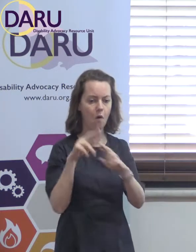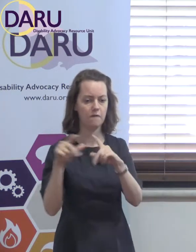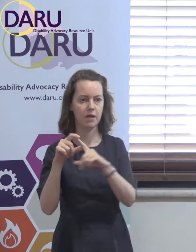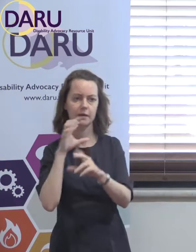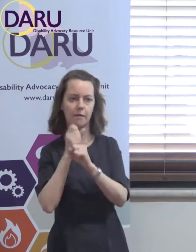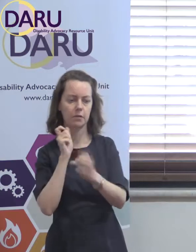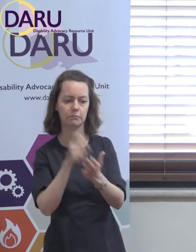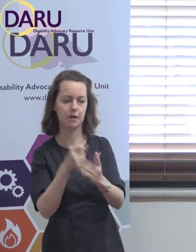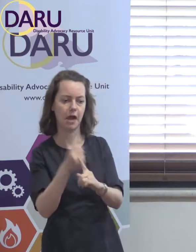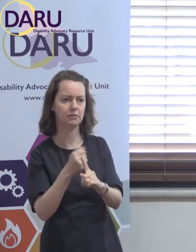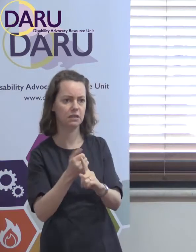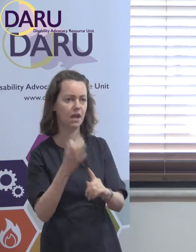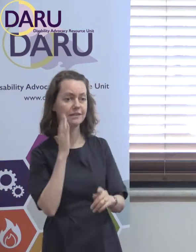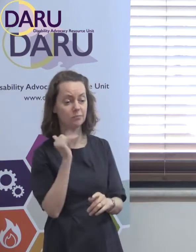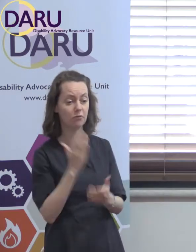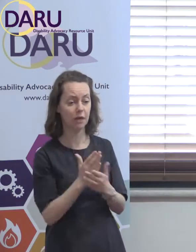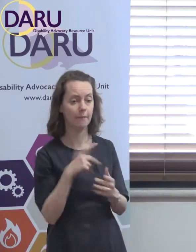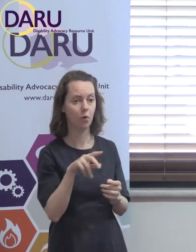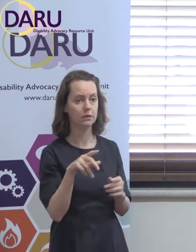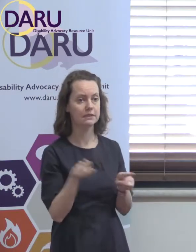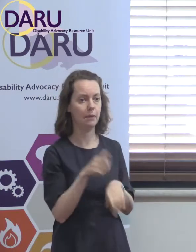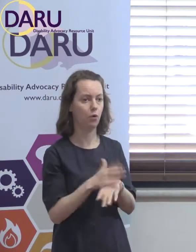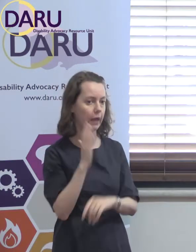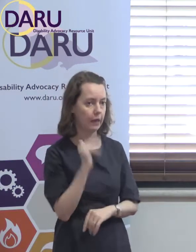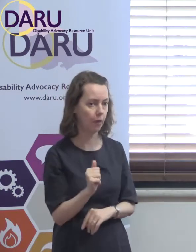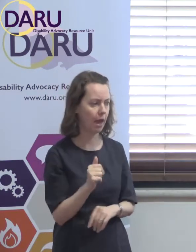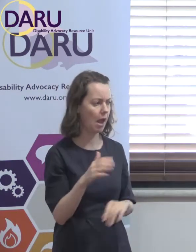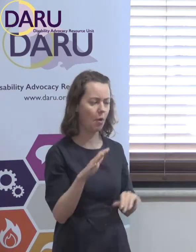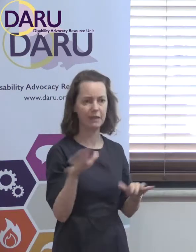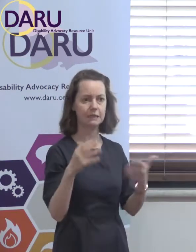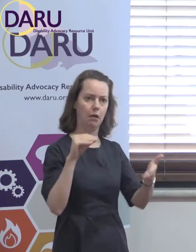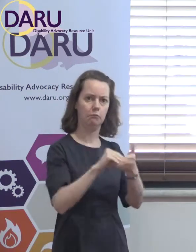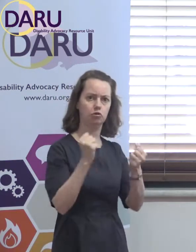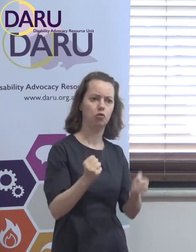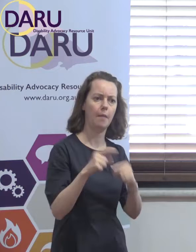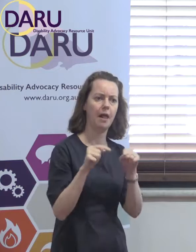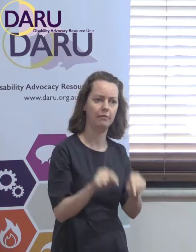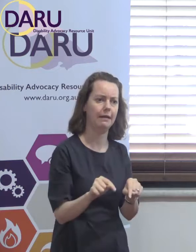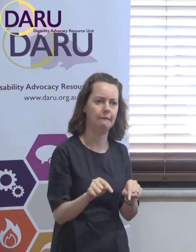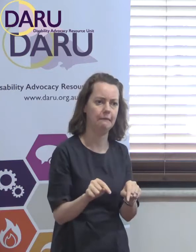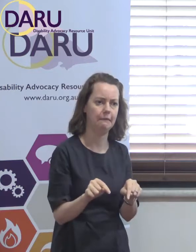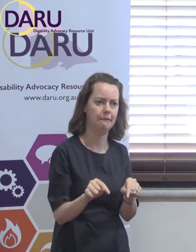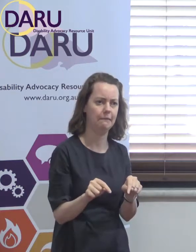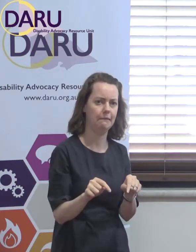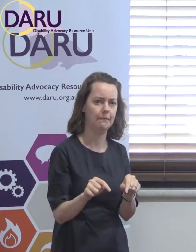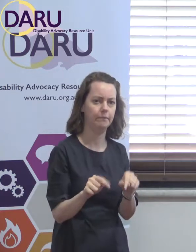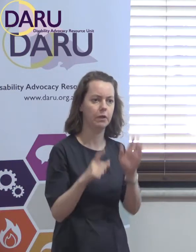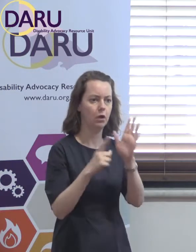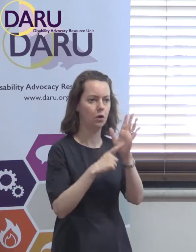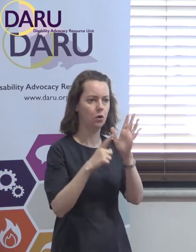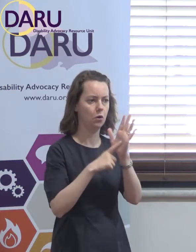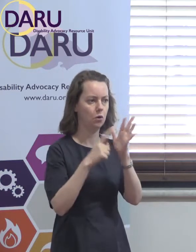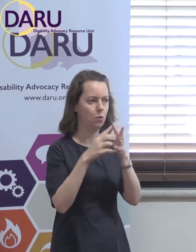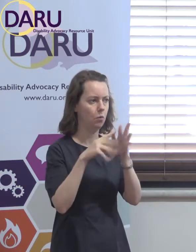exactly the same. We didn't particularly highlight that in here. And, you know, Llewellyn's